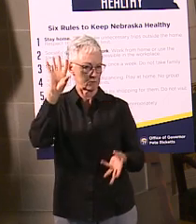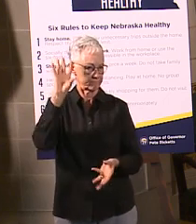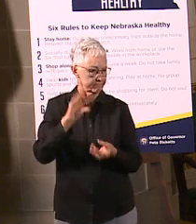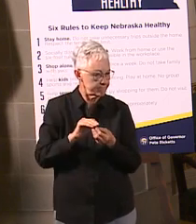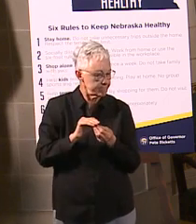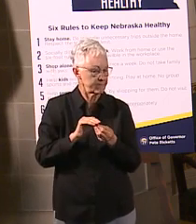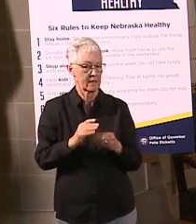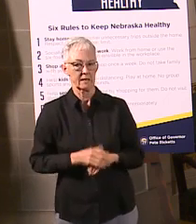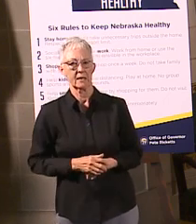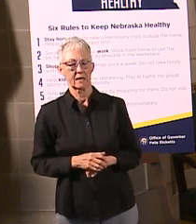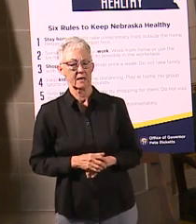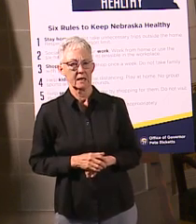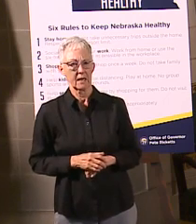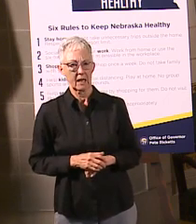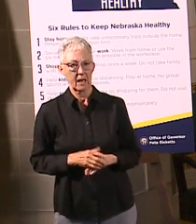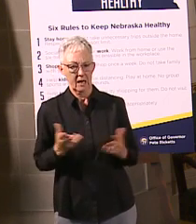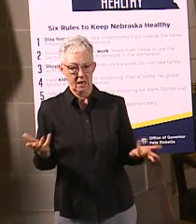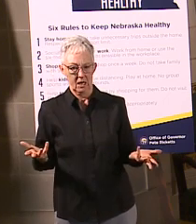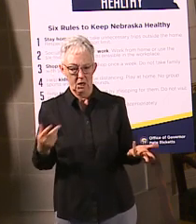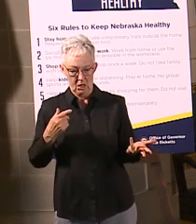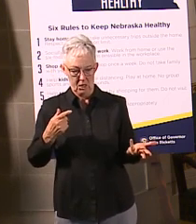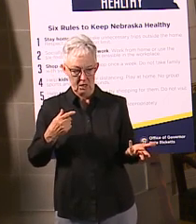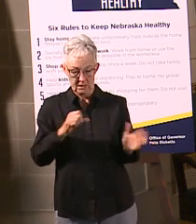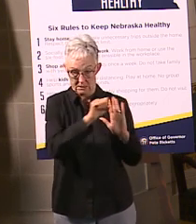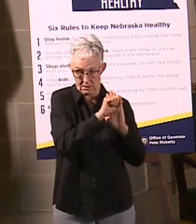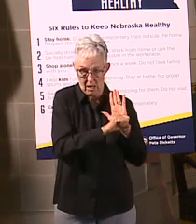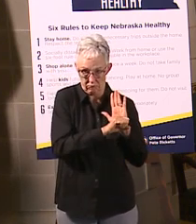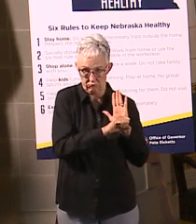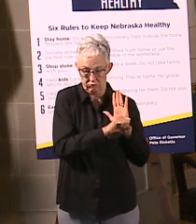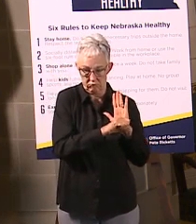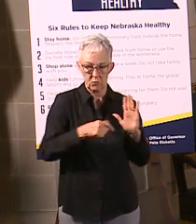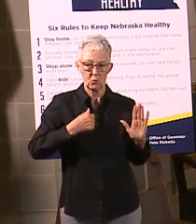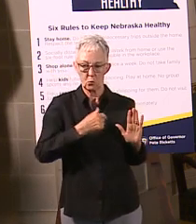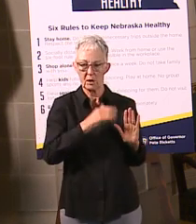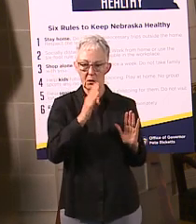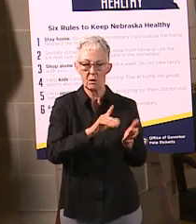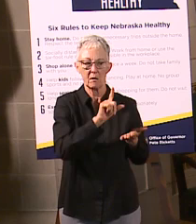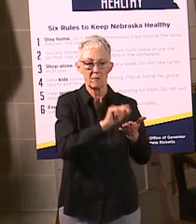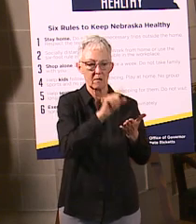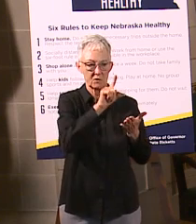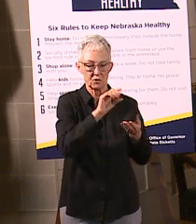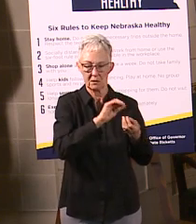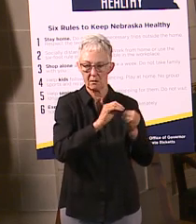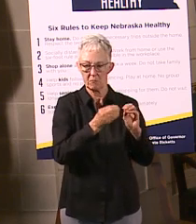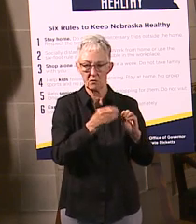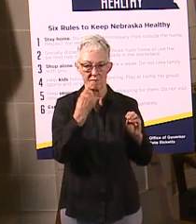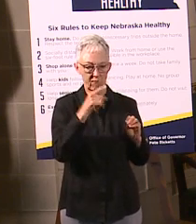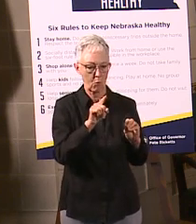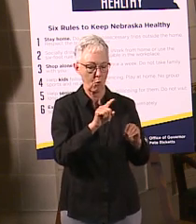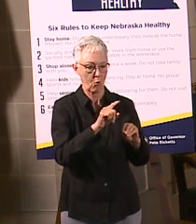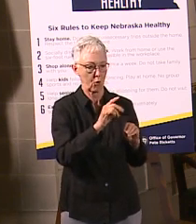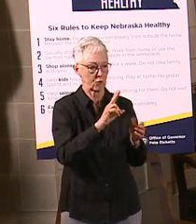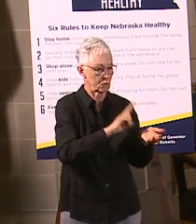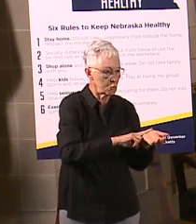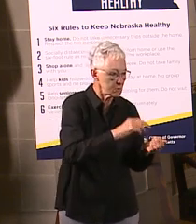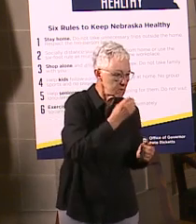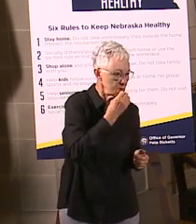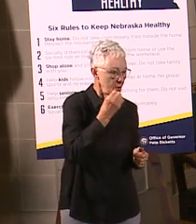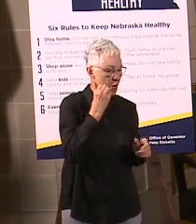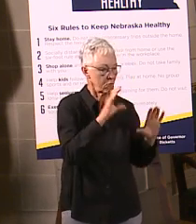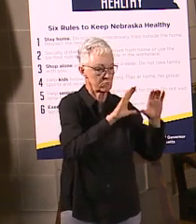First of all, we at the state are only going to publish aggregate numbers for things like long-term care facilities, or food processing, and things like that.